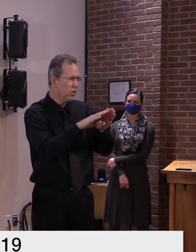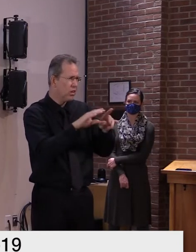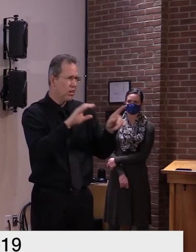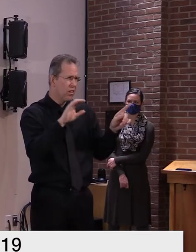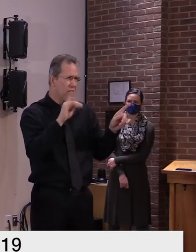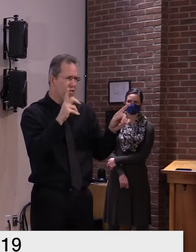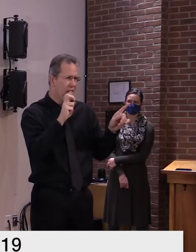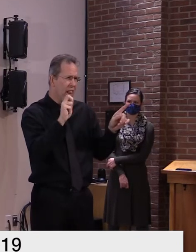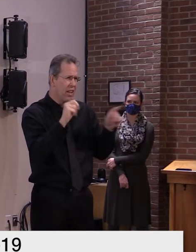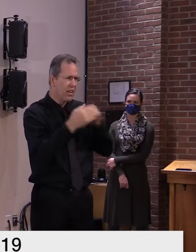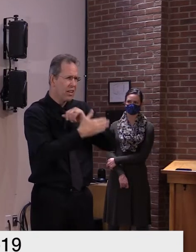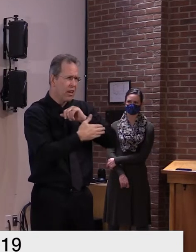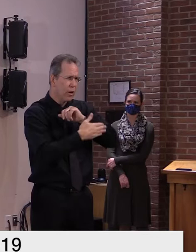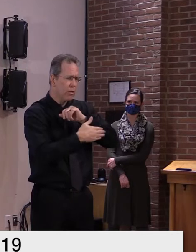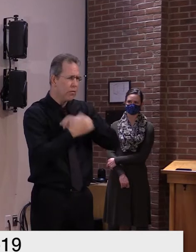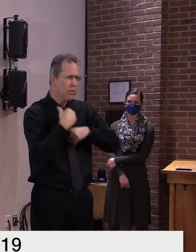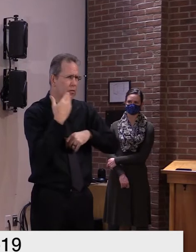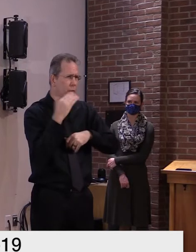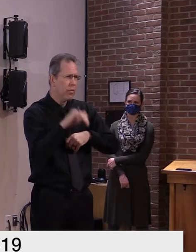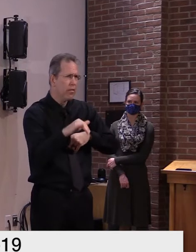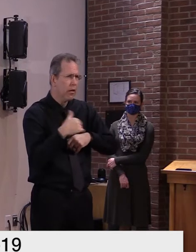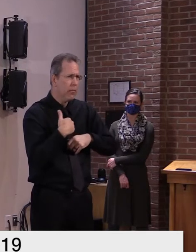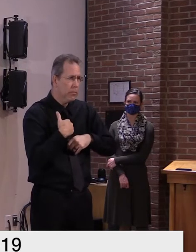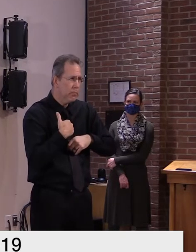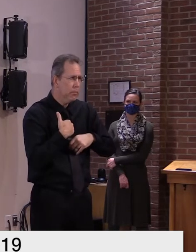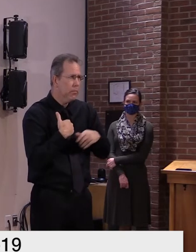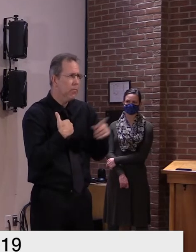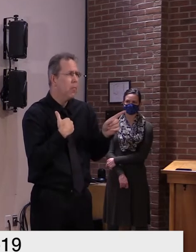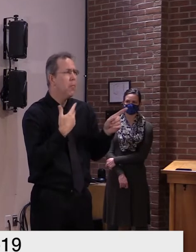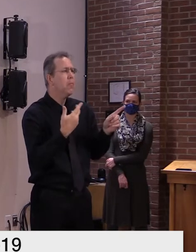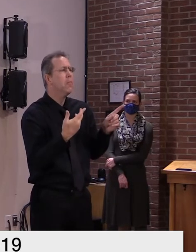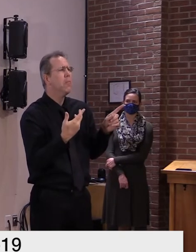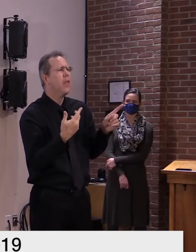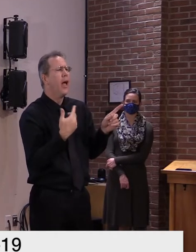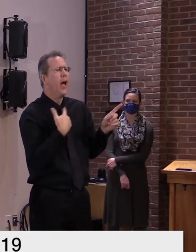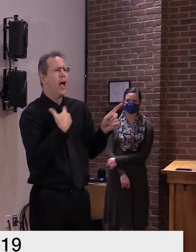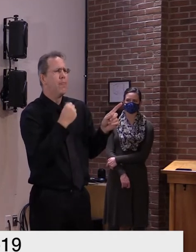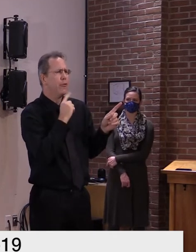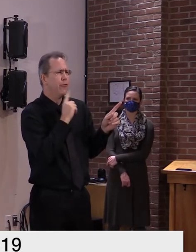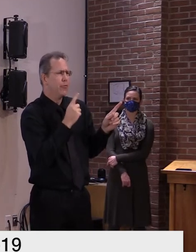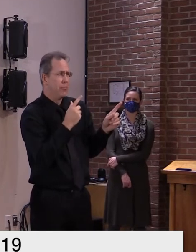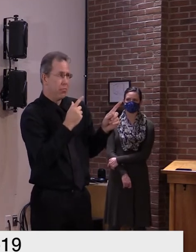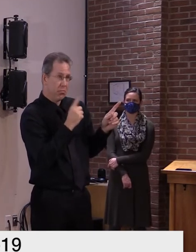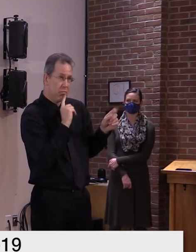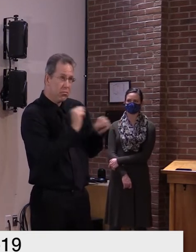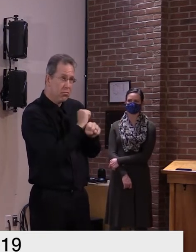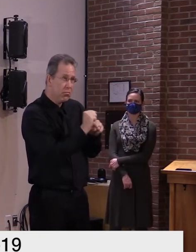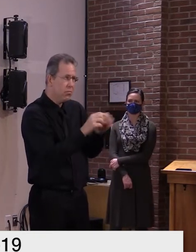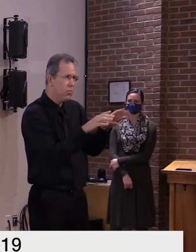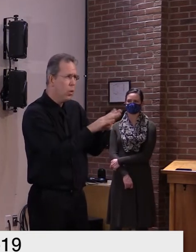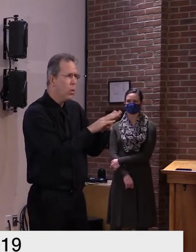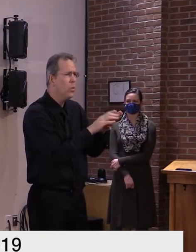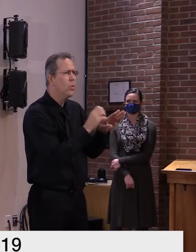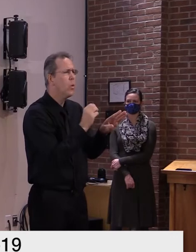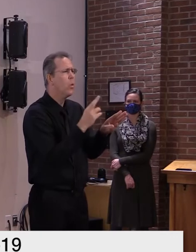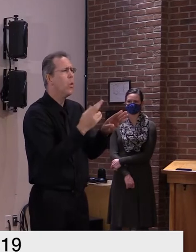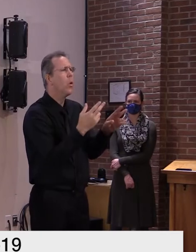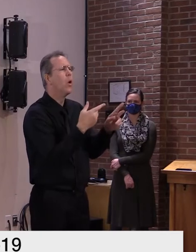our schools has decided to go into a remote um learning paradigm but we can get back to you on that for certain